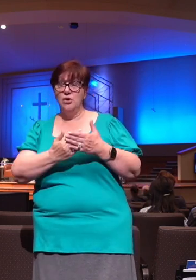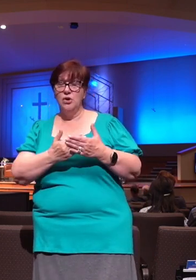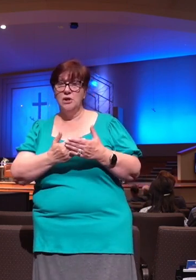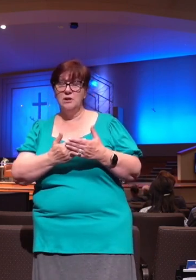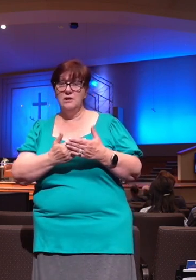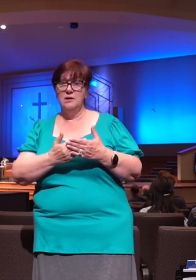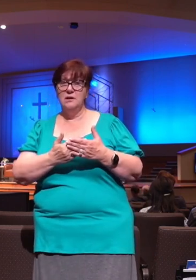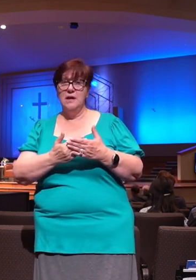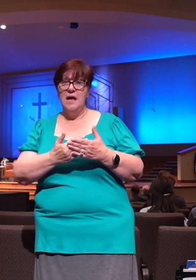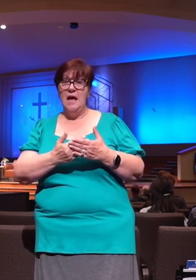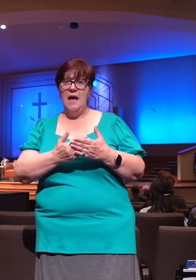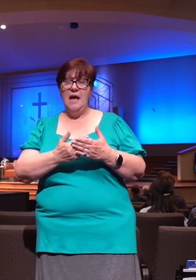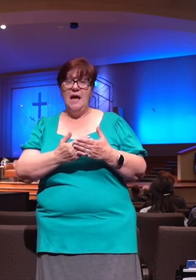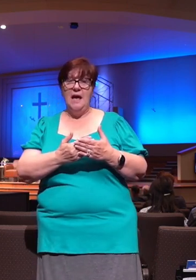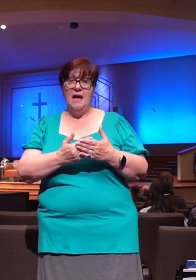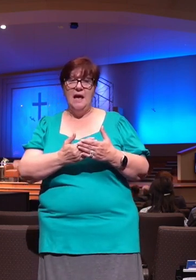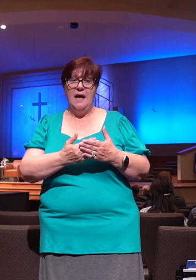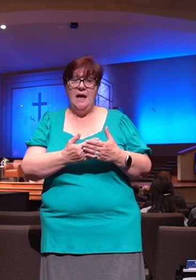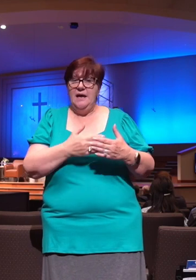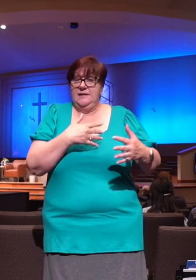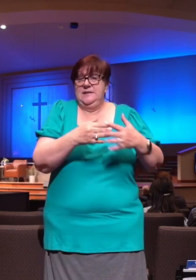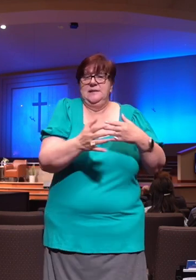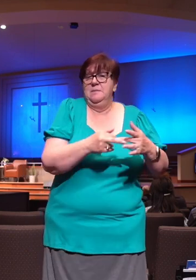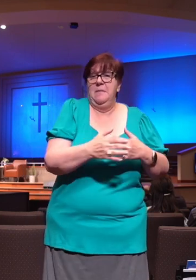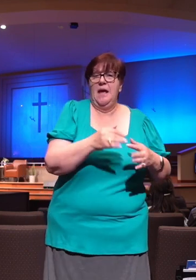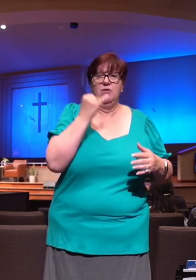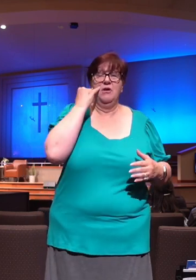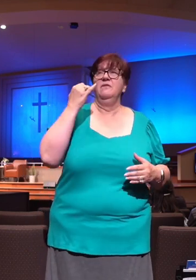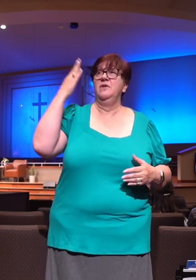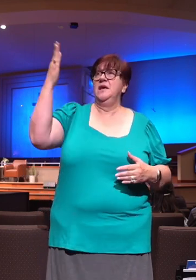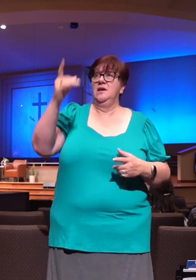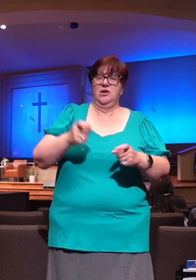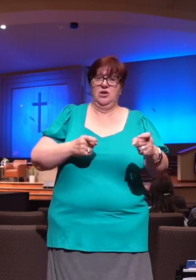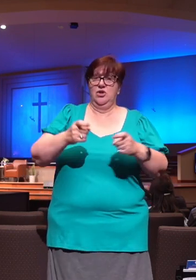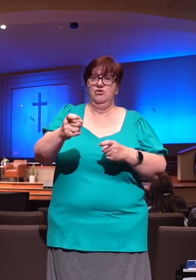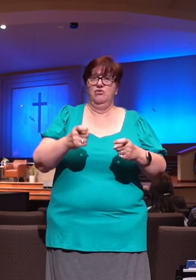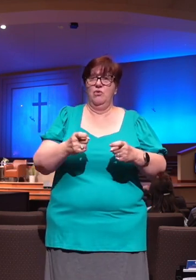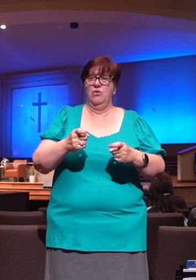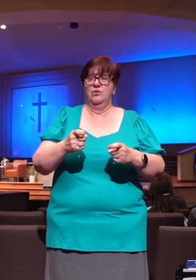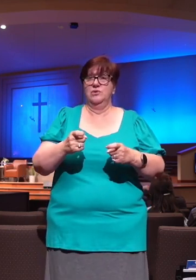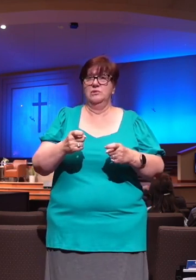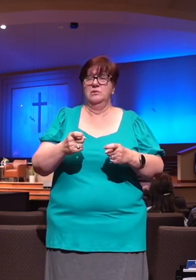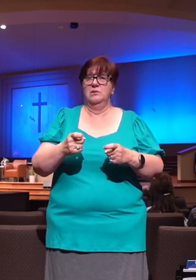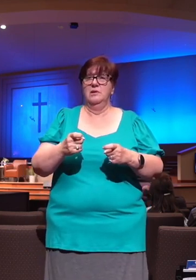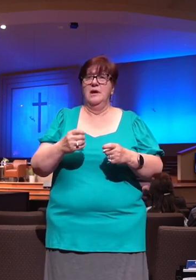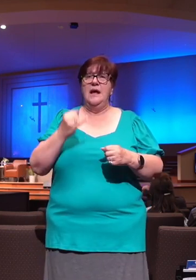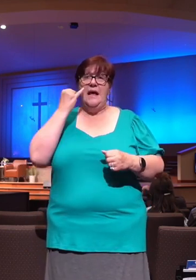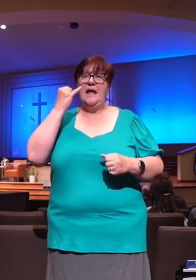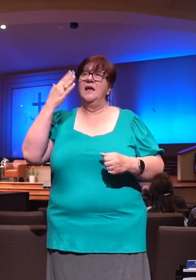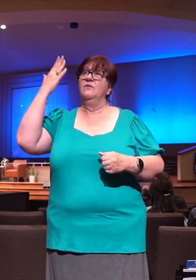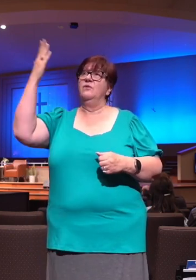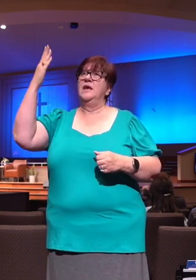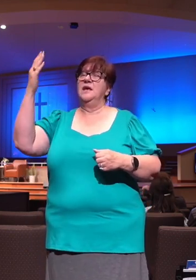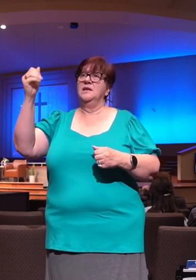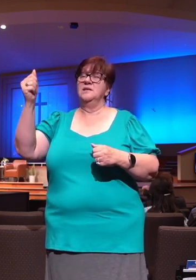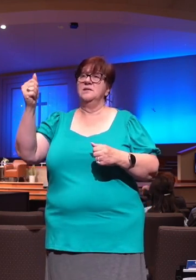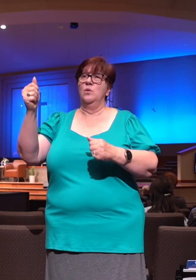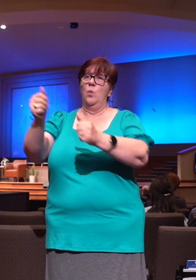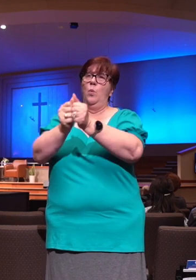what does it matter that he's in control? But this is what we delight in. This is what David delights in. The goodness of God. Remember, we started